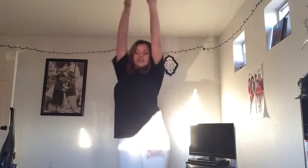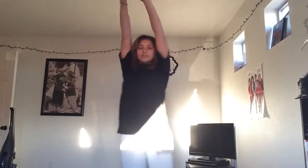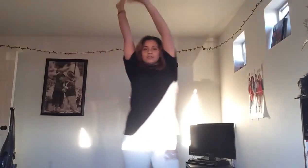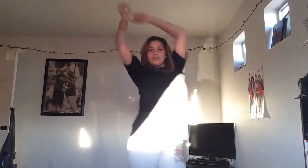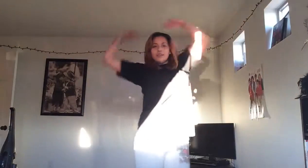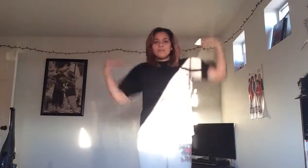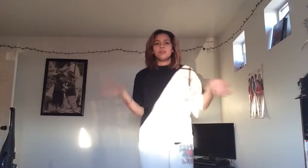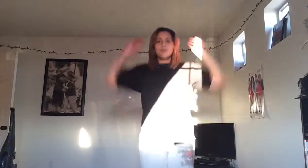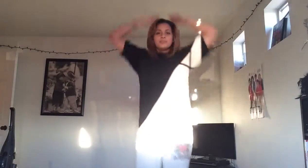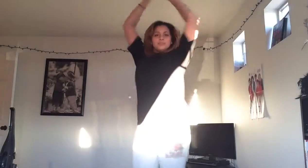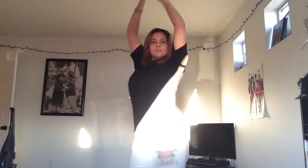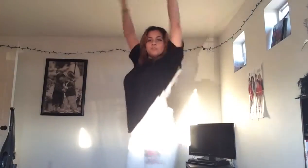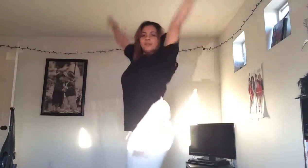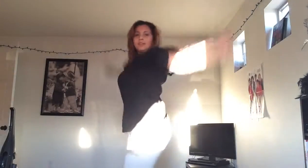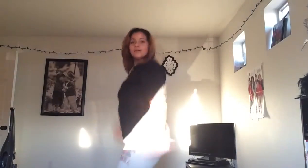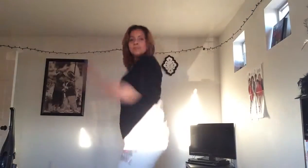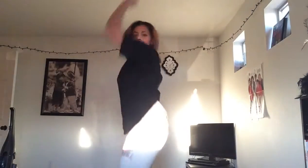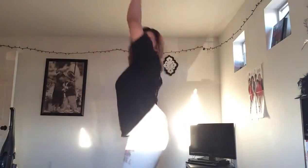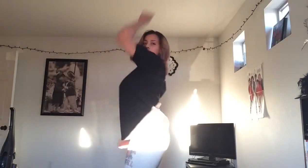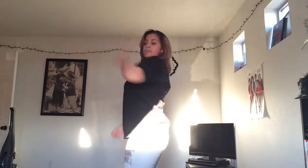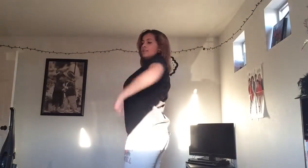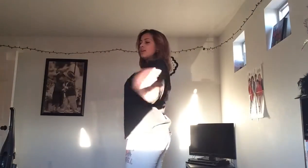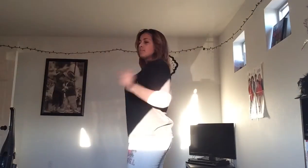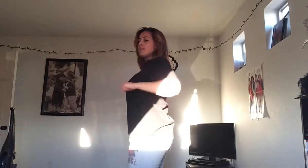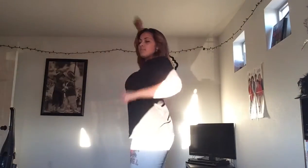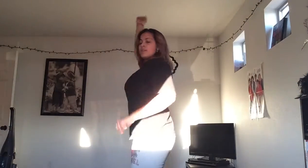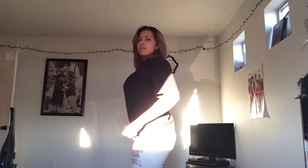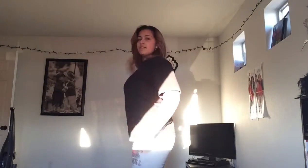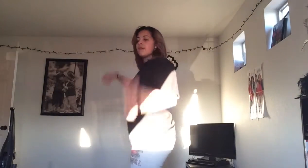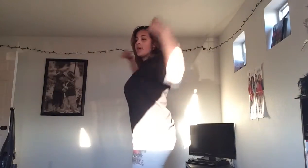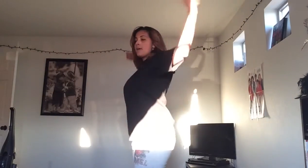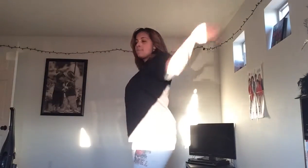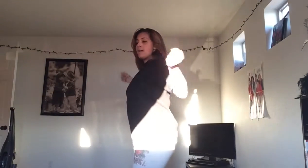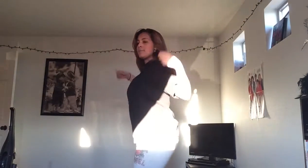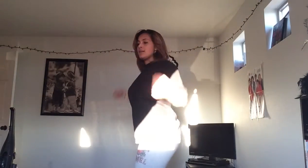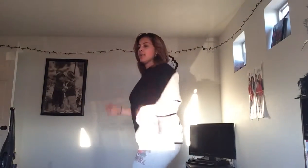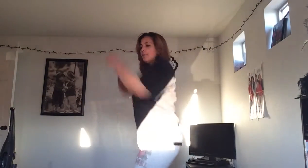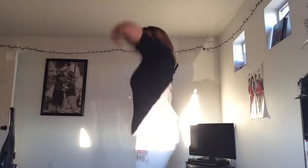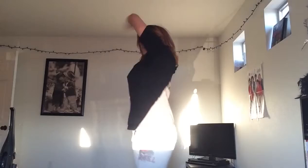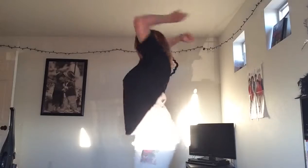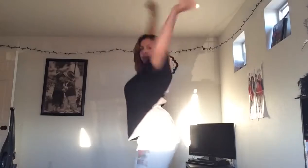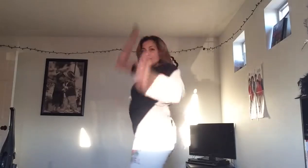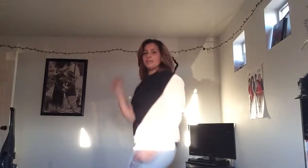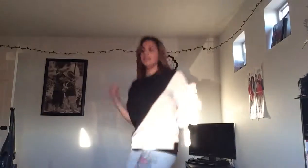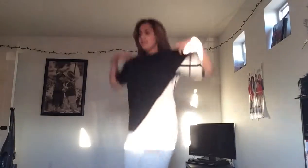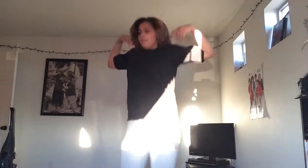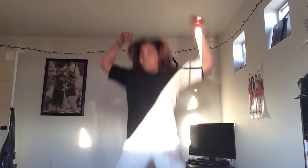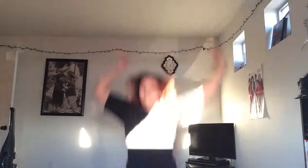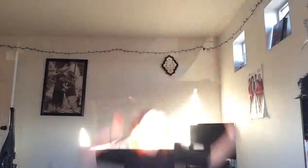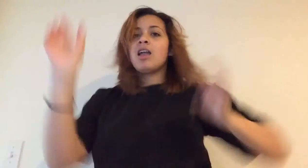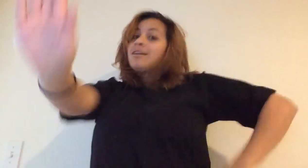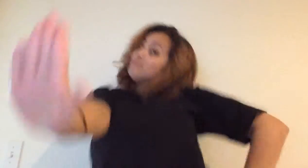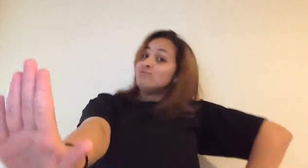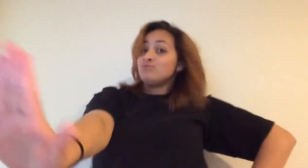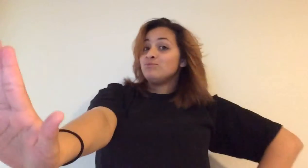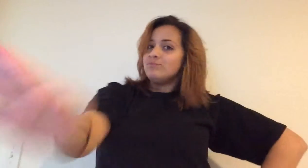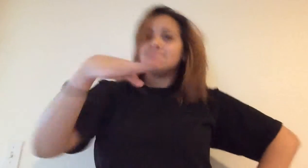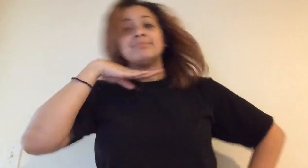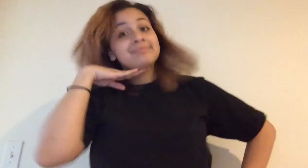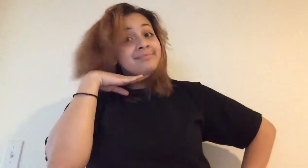buy a llama, there will be my new mama, mama llama, mama llama, llama llama llama, hold up, wait a